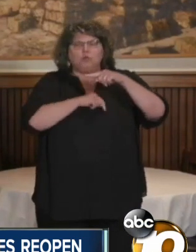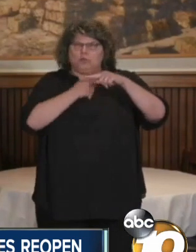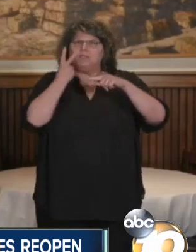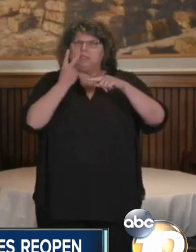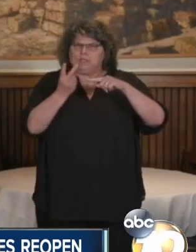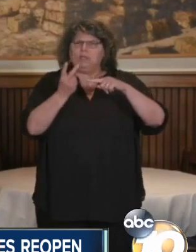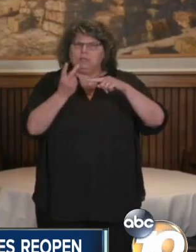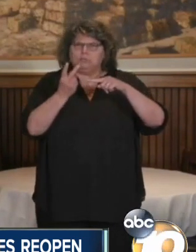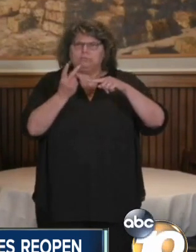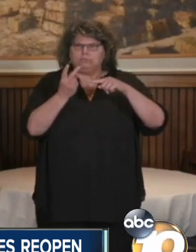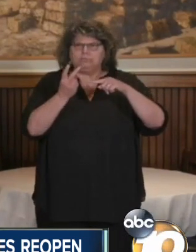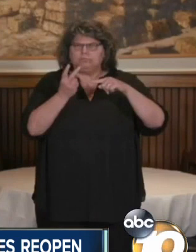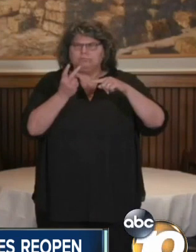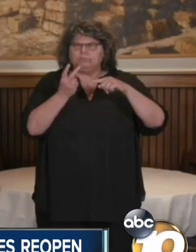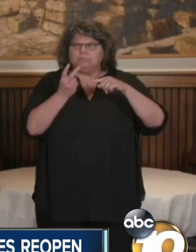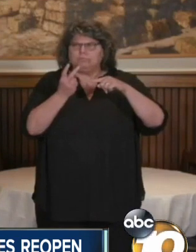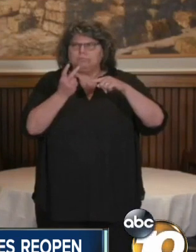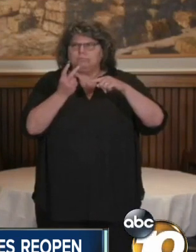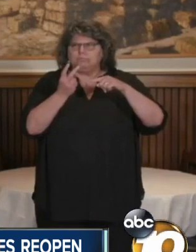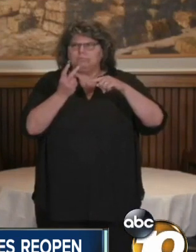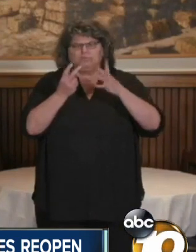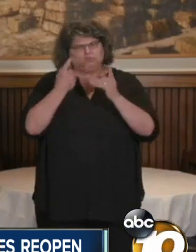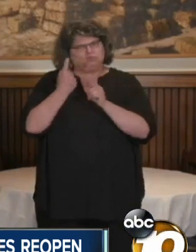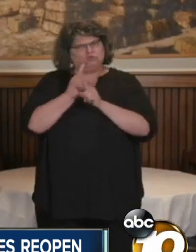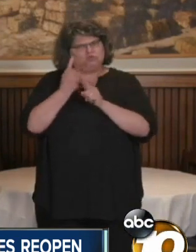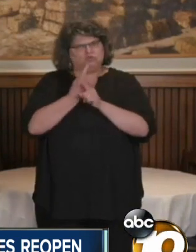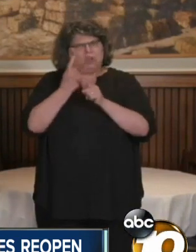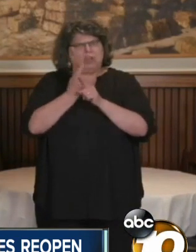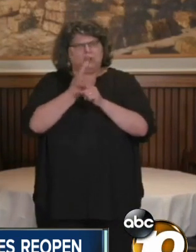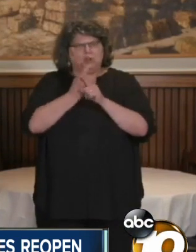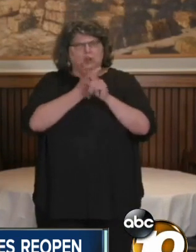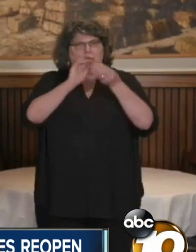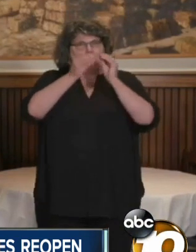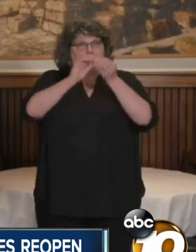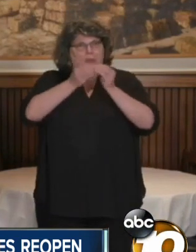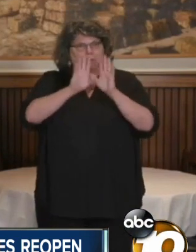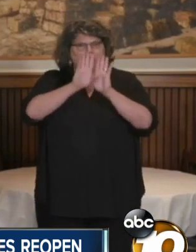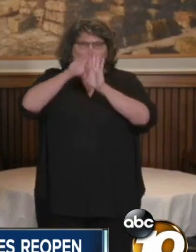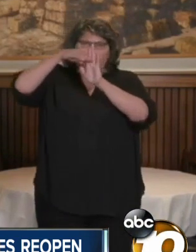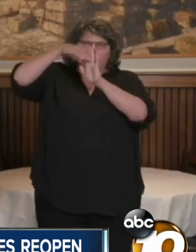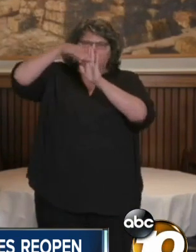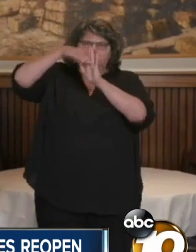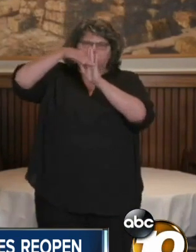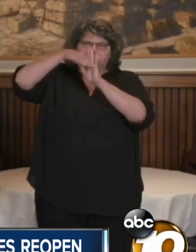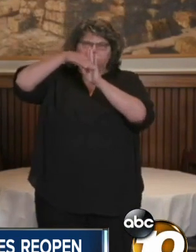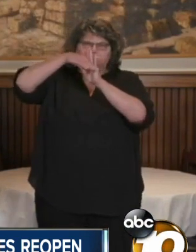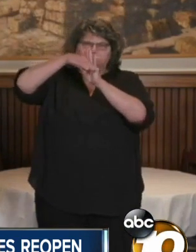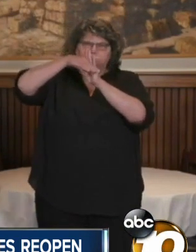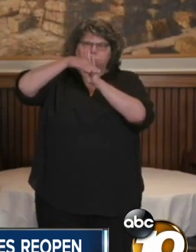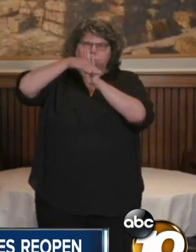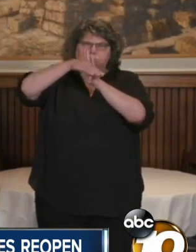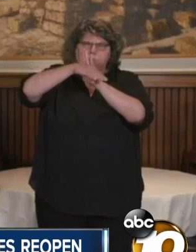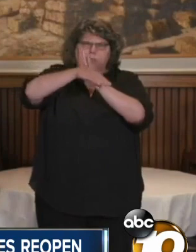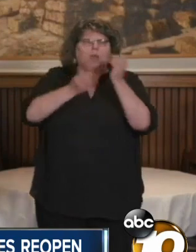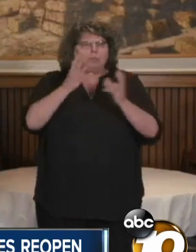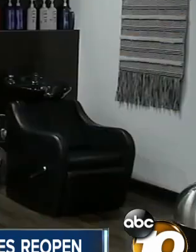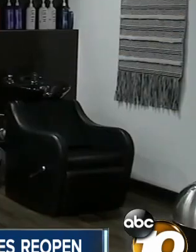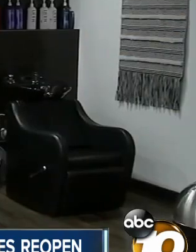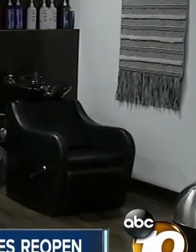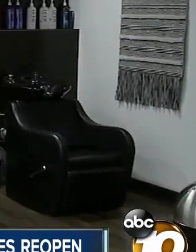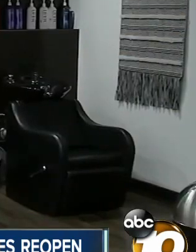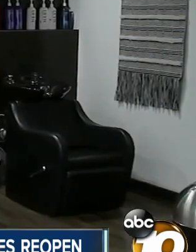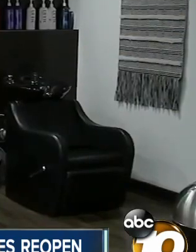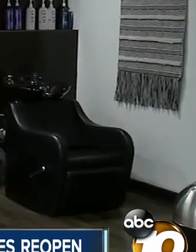significant steady rate of decline over a long period of time in the number of people hospitalized.